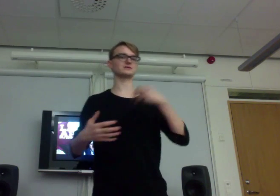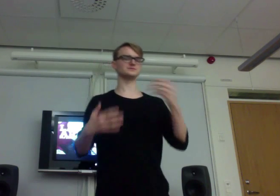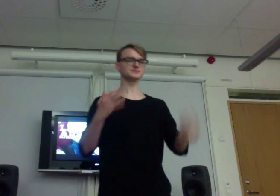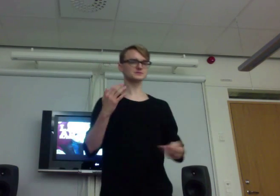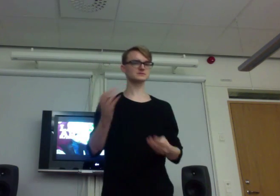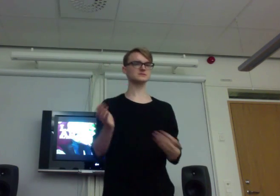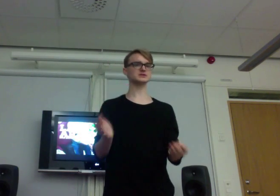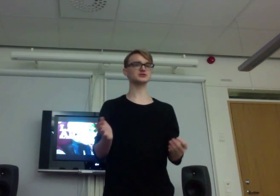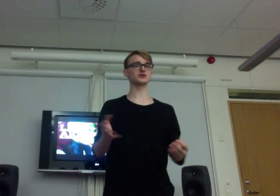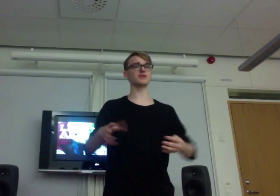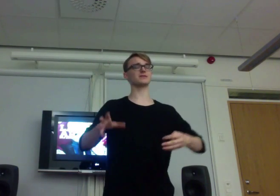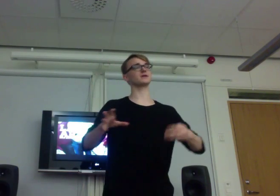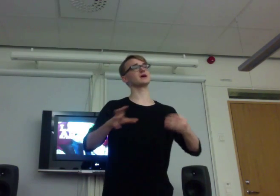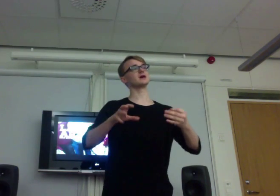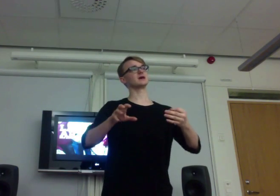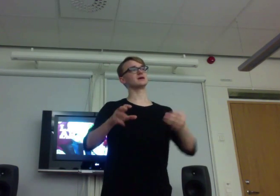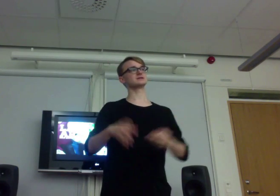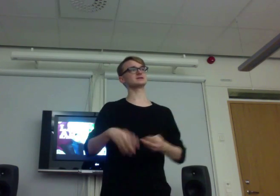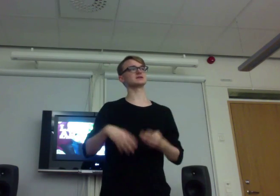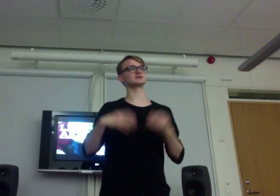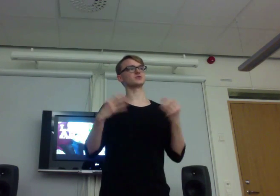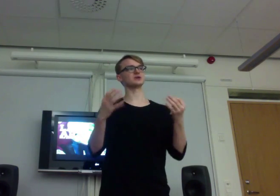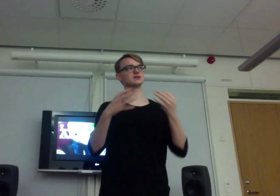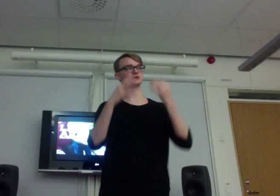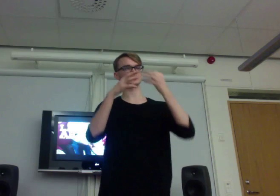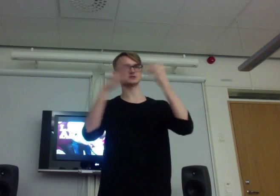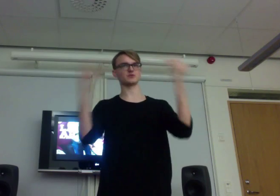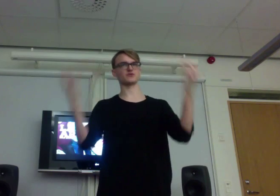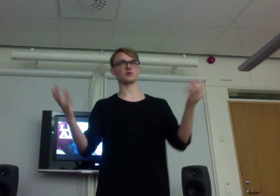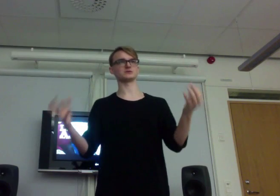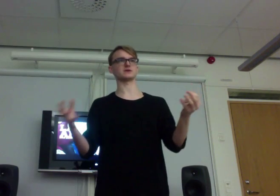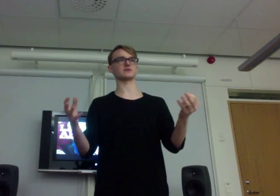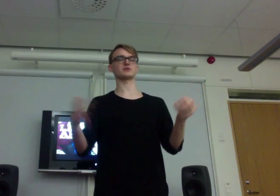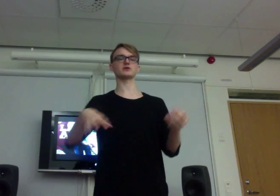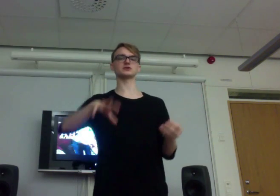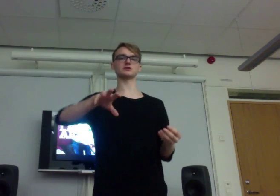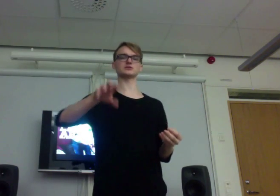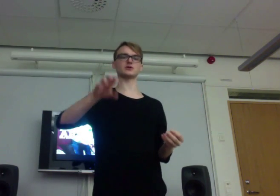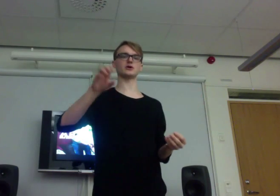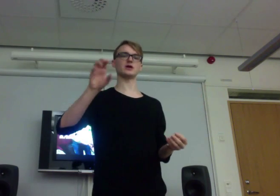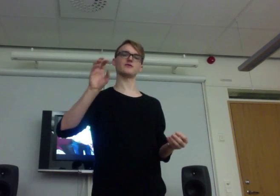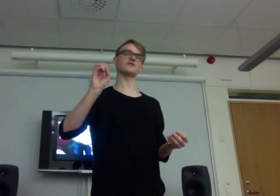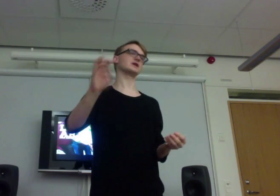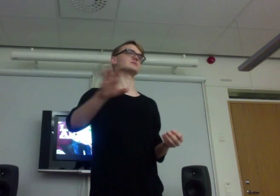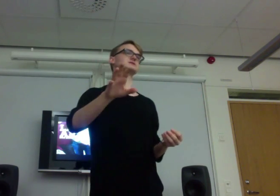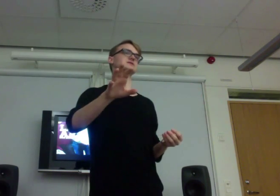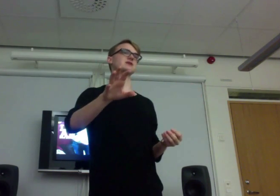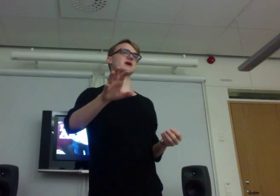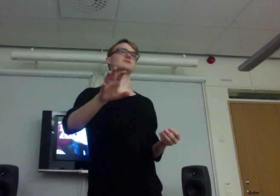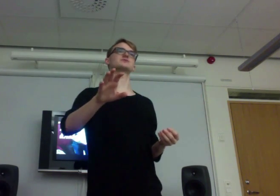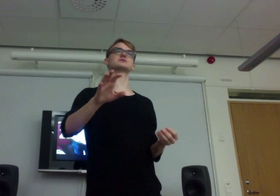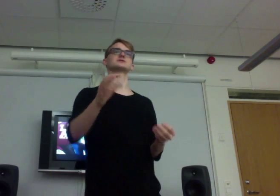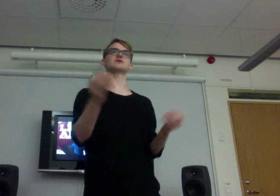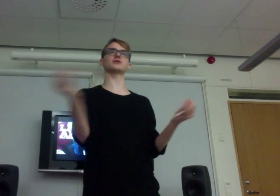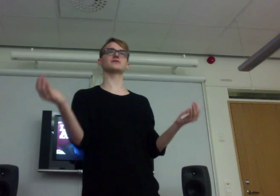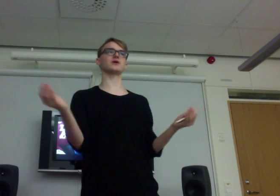sort of that, he sees, when he does his performance thing, because he also films his games, which is not very